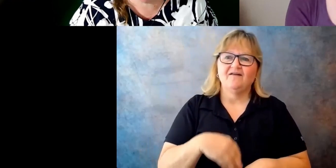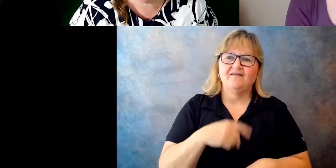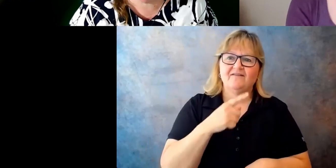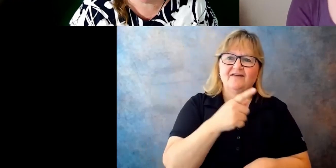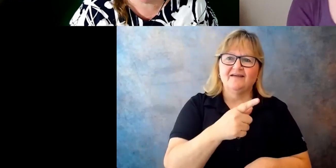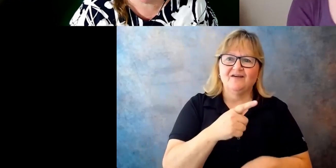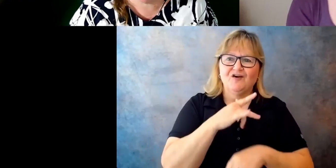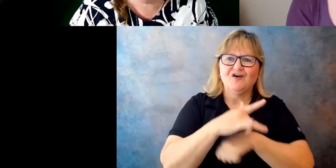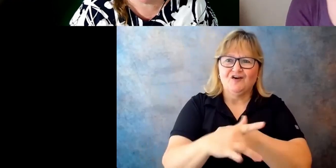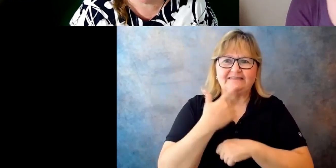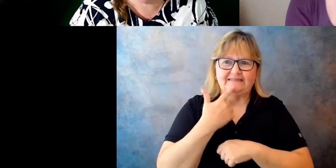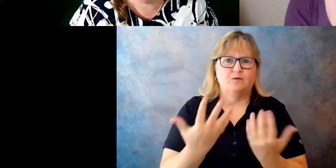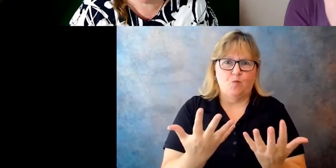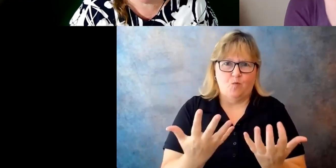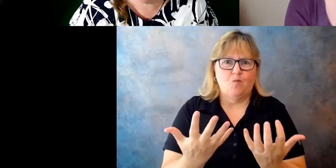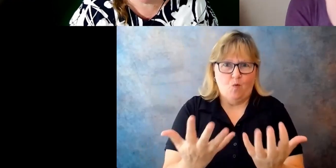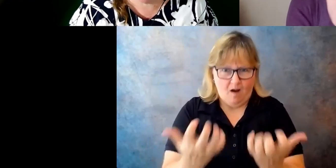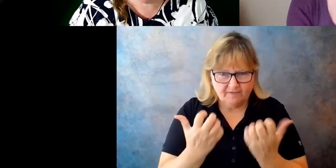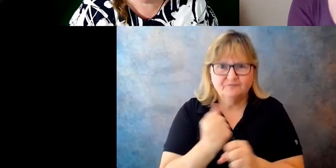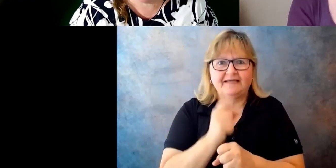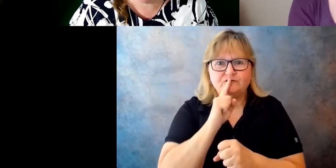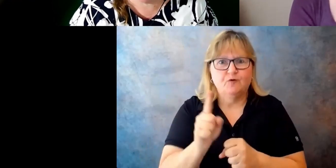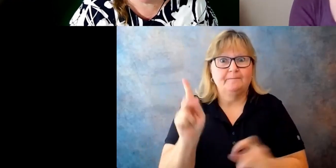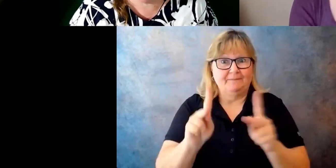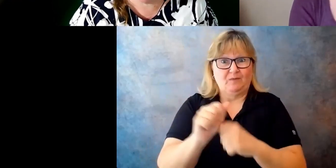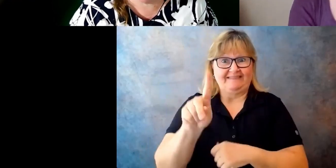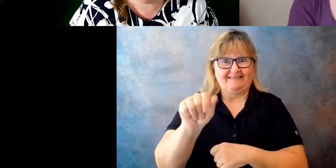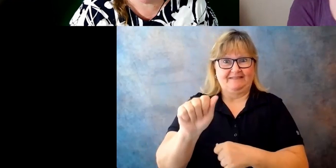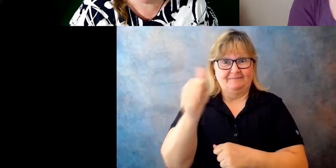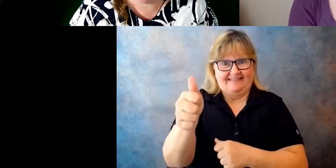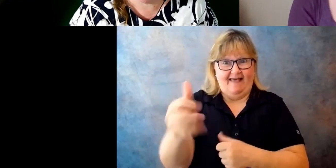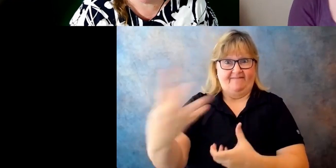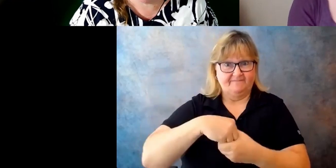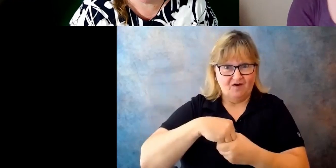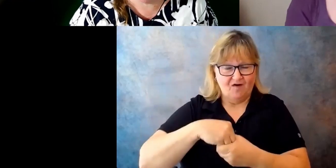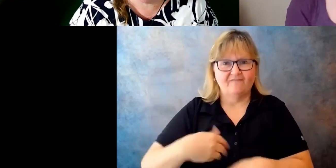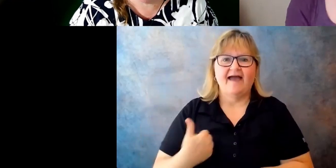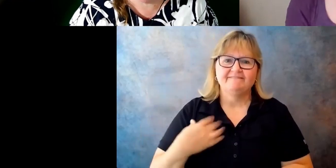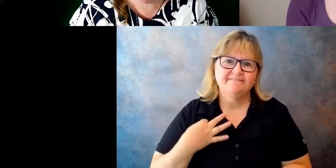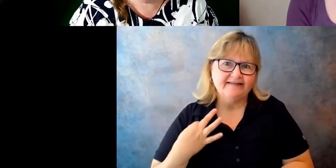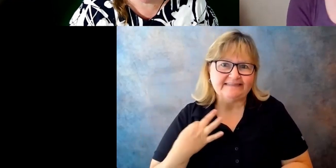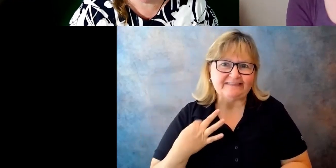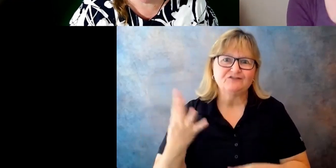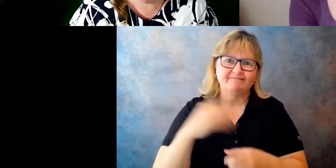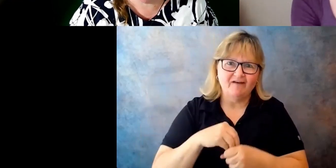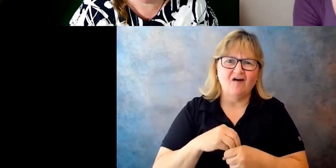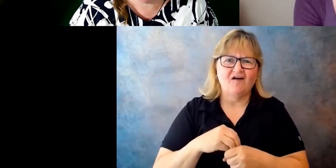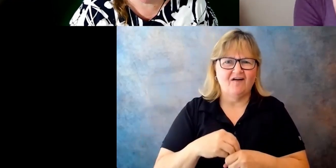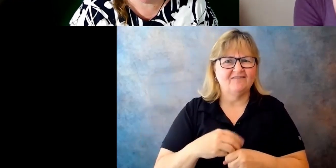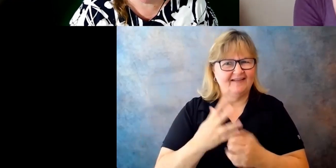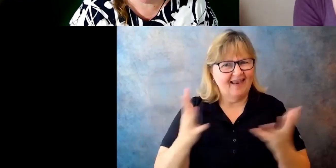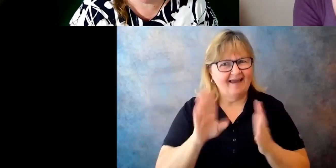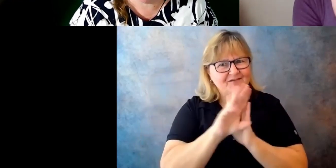saying we want folks involved who have disabilities helping us shape policy, you've got volunteers involved. So much of your background,